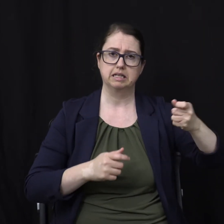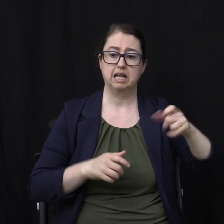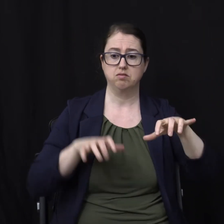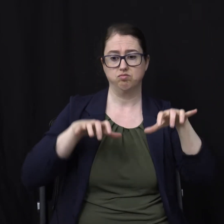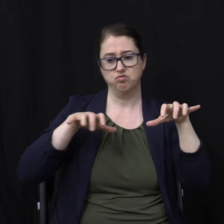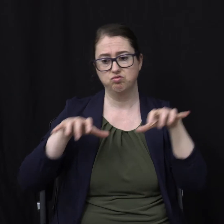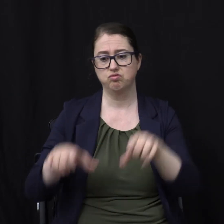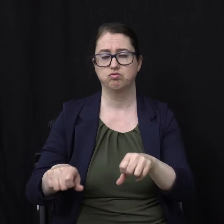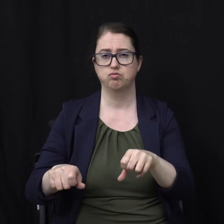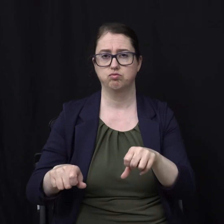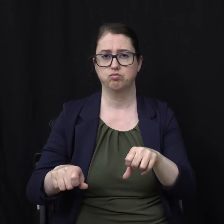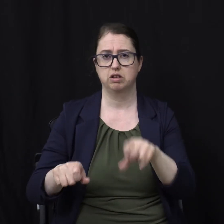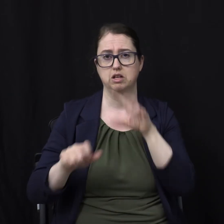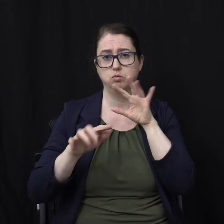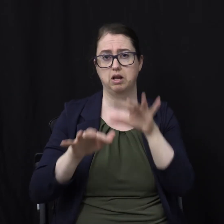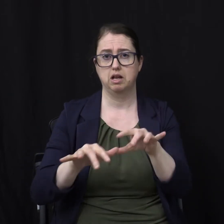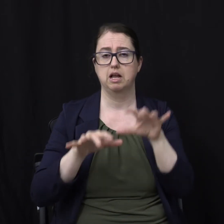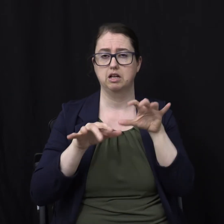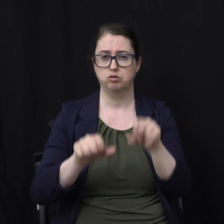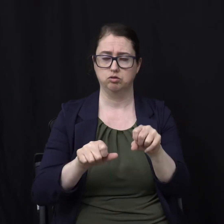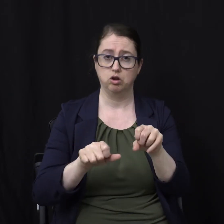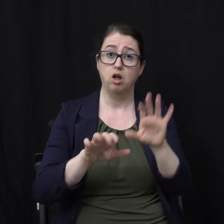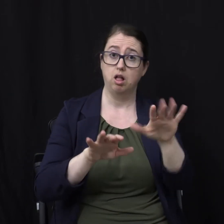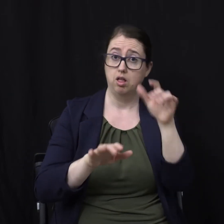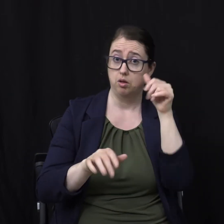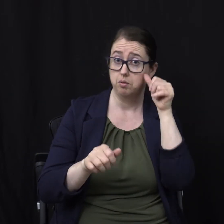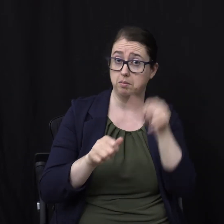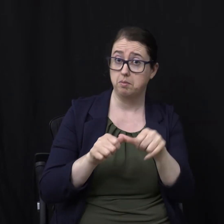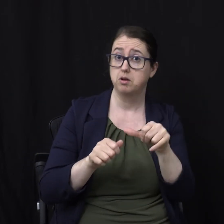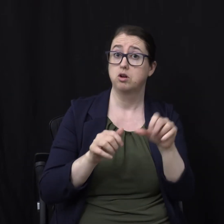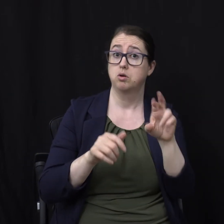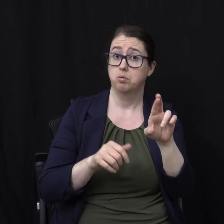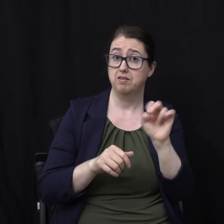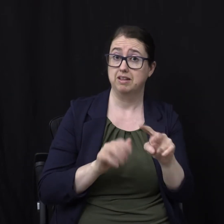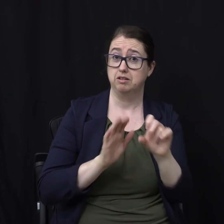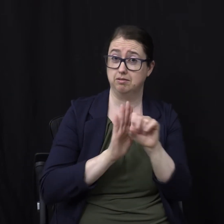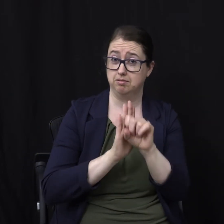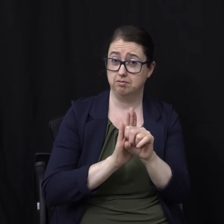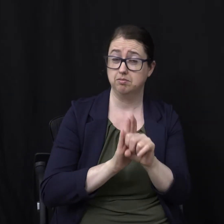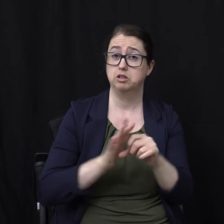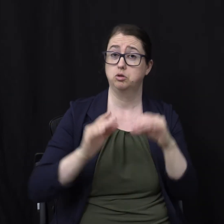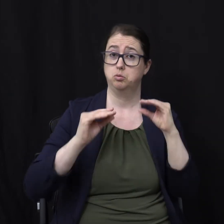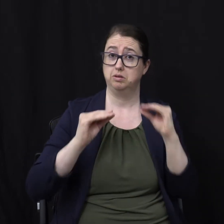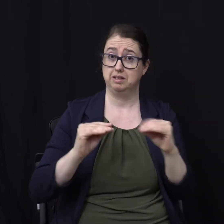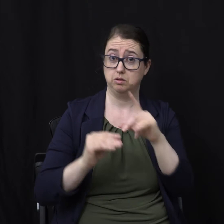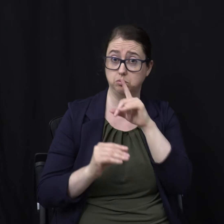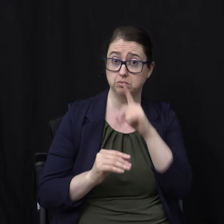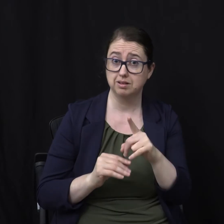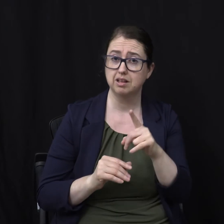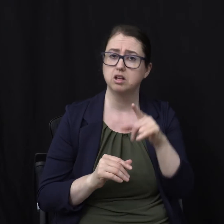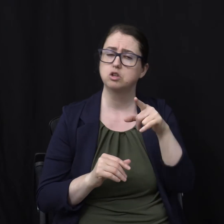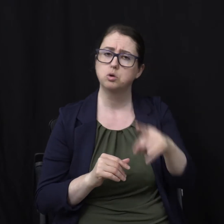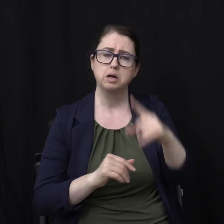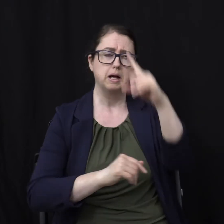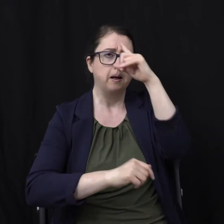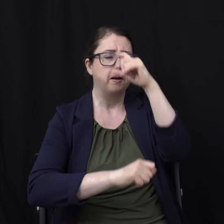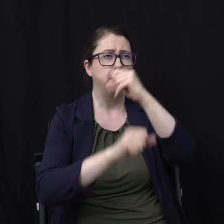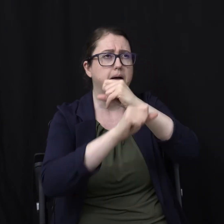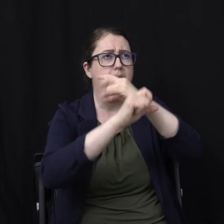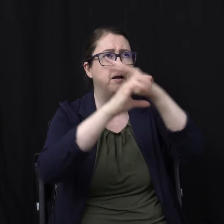Now I've to Pause right there Remember Revelation Uses symbolism To teach literal realities So you're imagining The symbolism